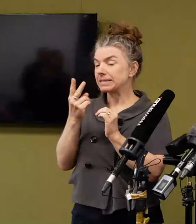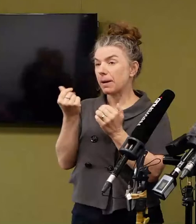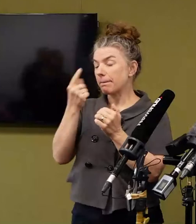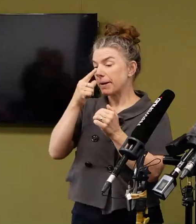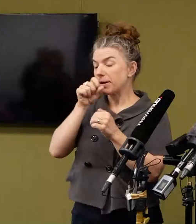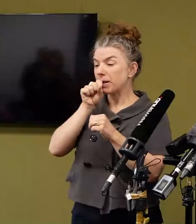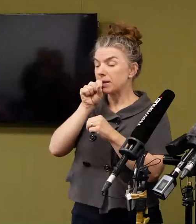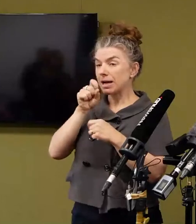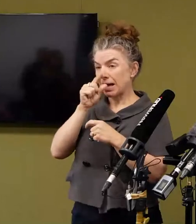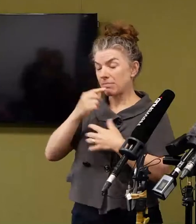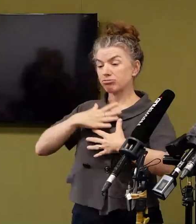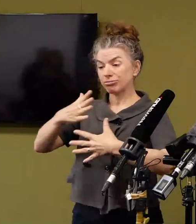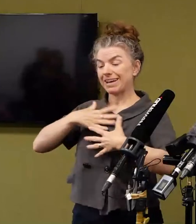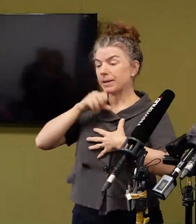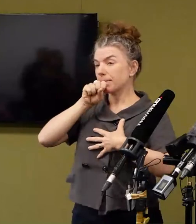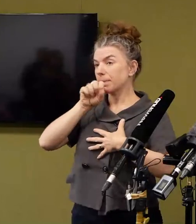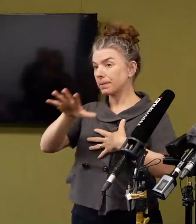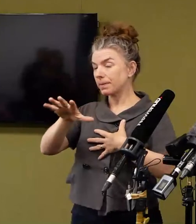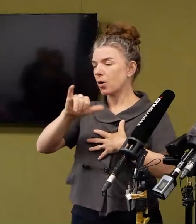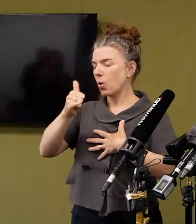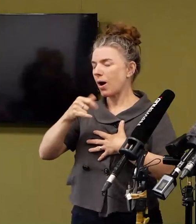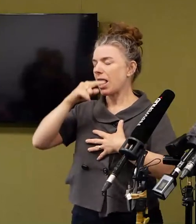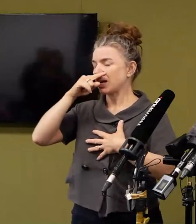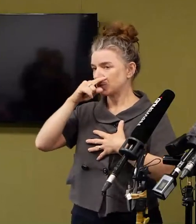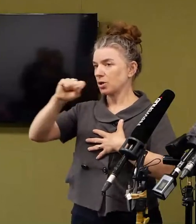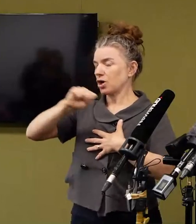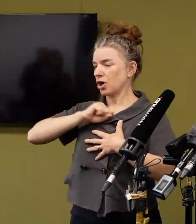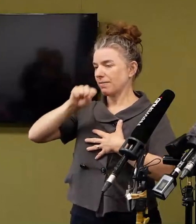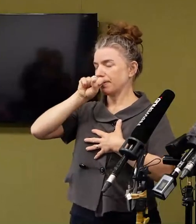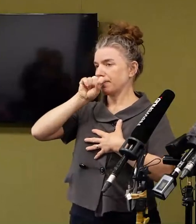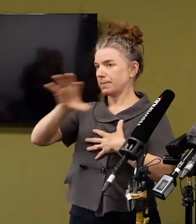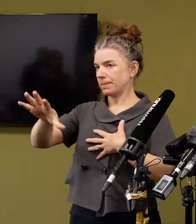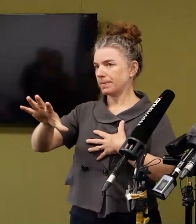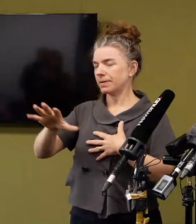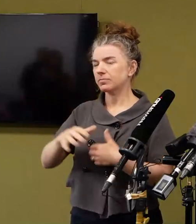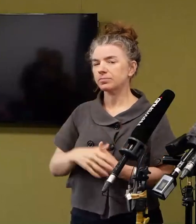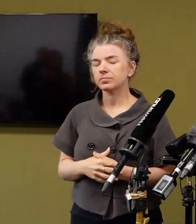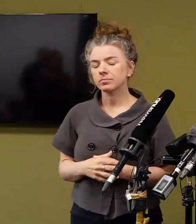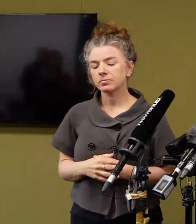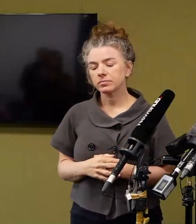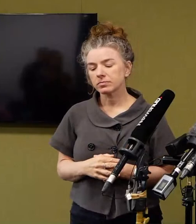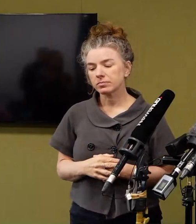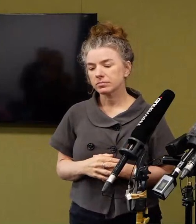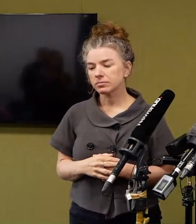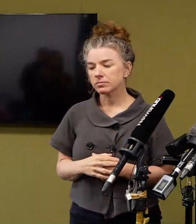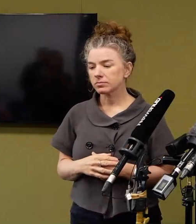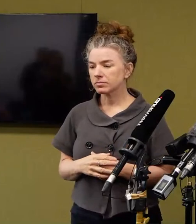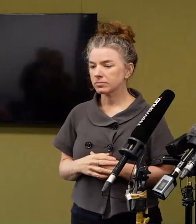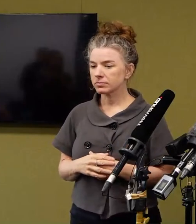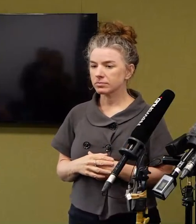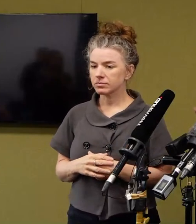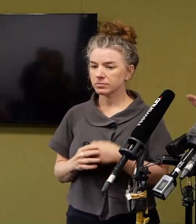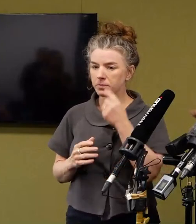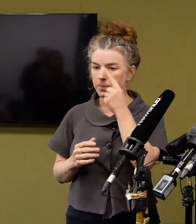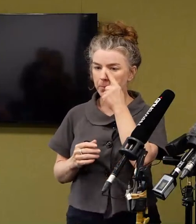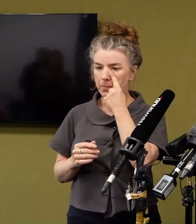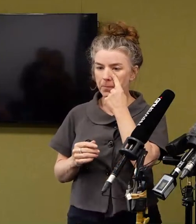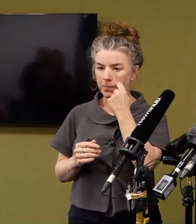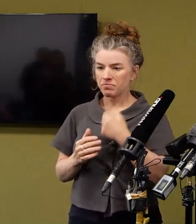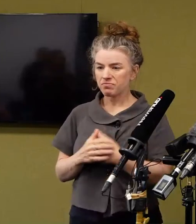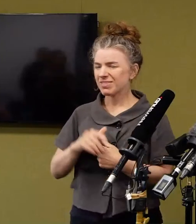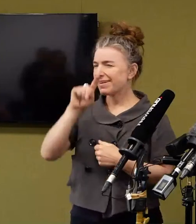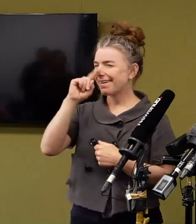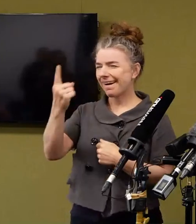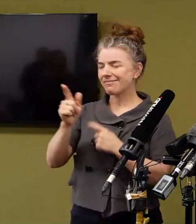even breathe out. And those can be transmitted further distances. We are not talking about across rugby fields